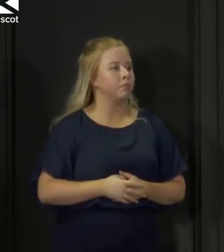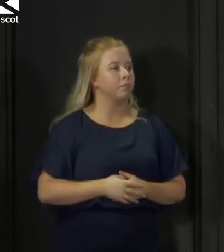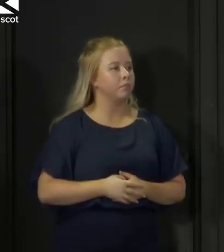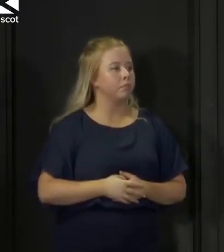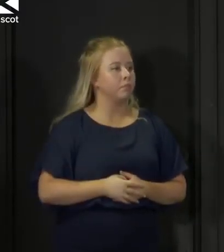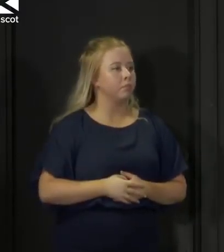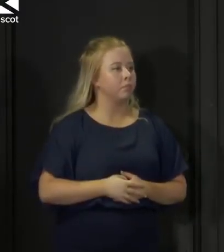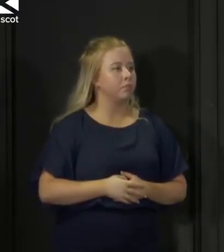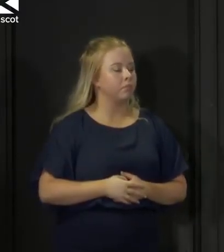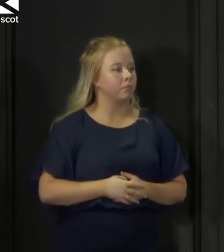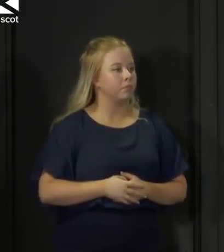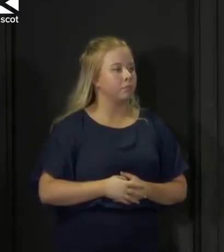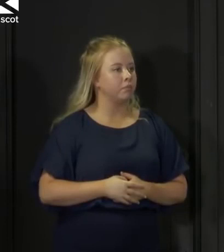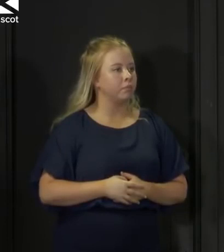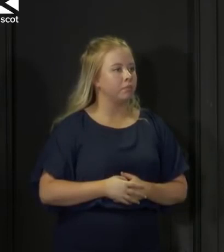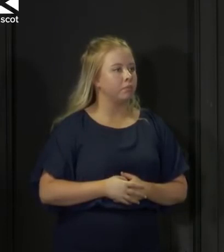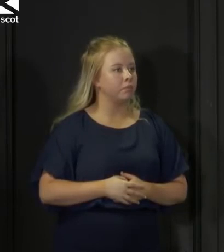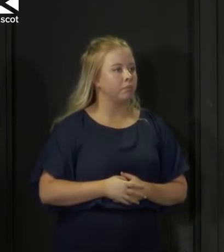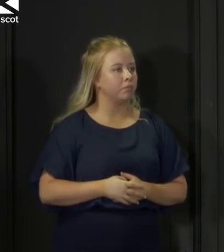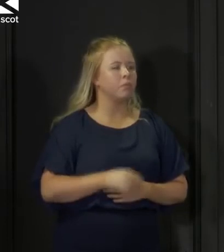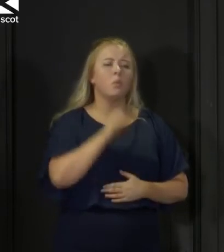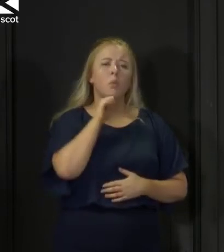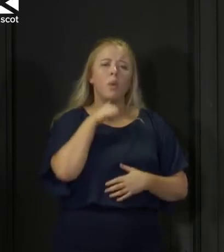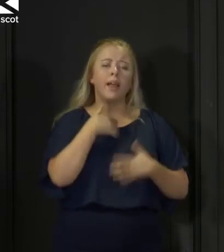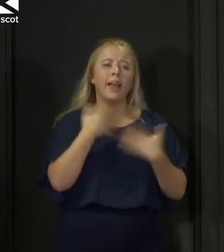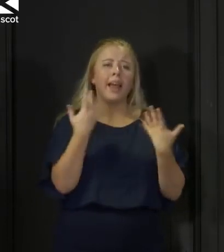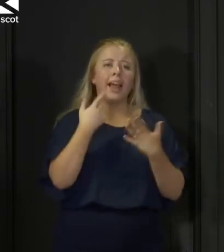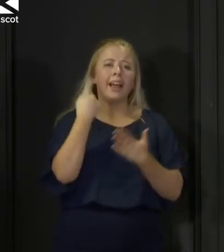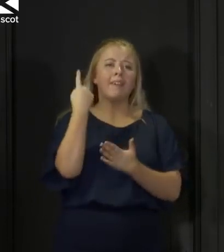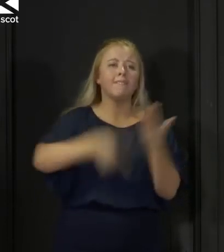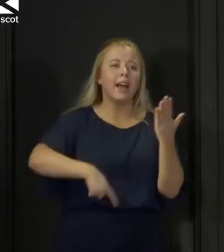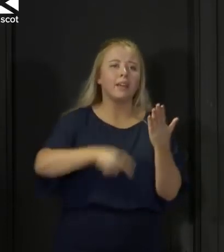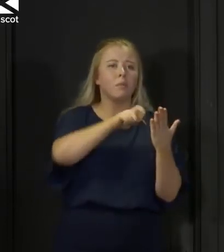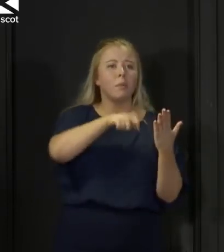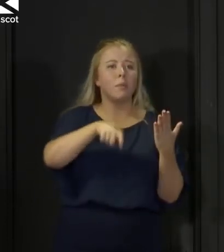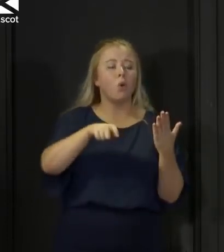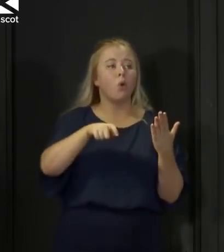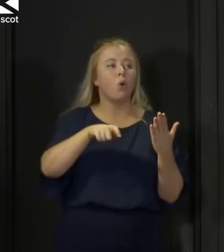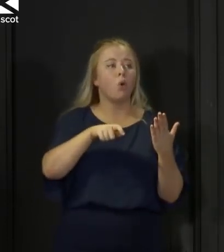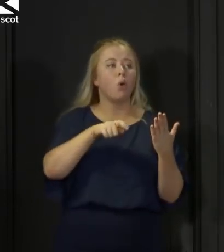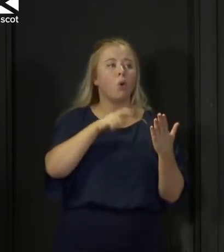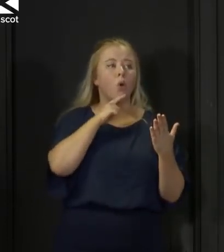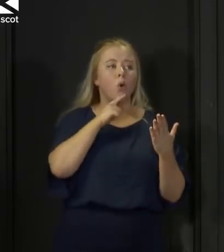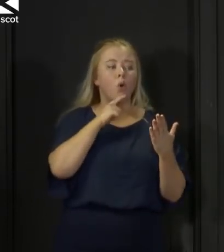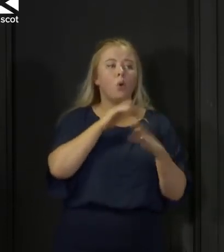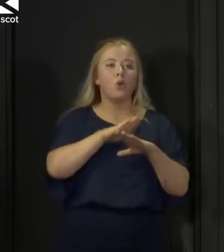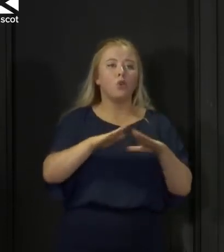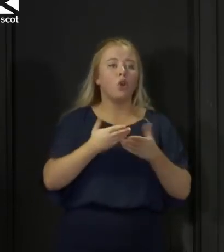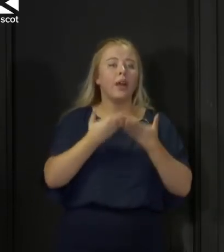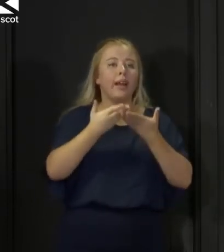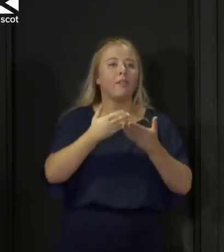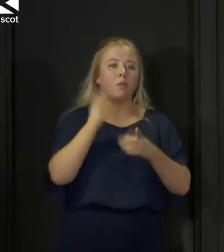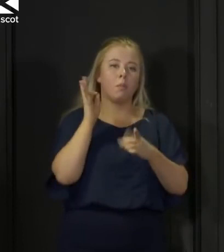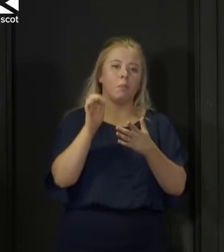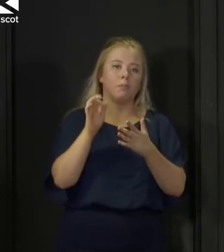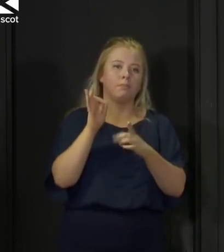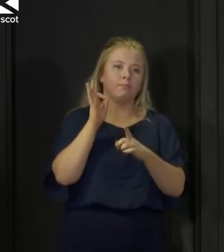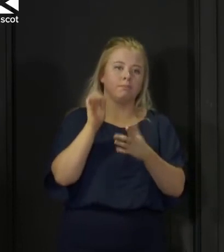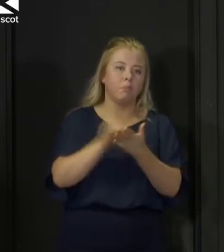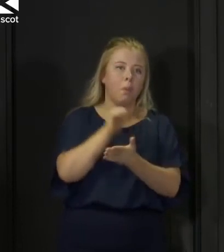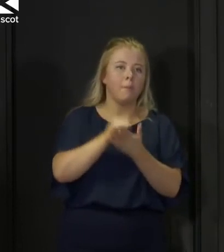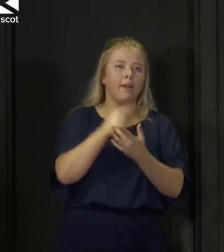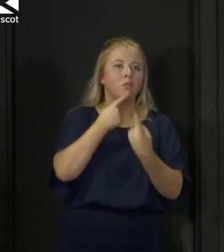Will there be any sanctions or fines for people who fail to give proper information to contact tracers